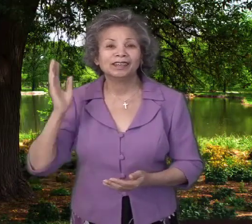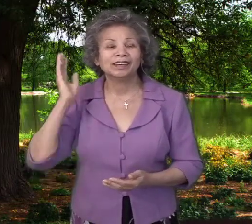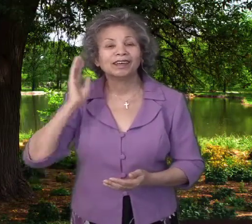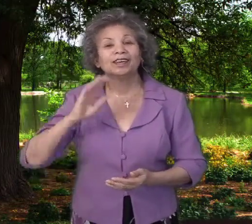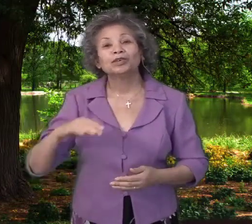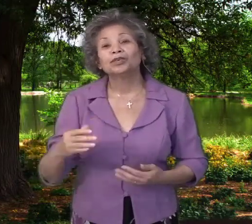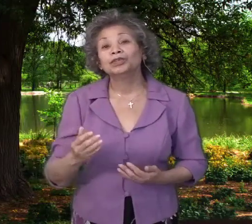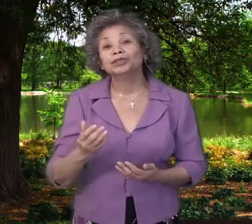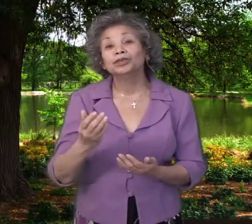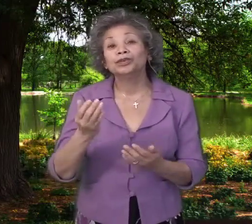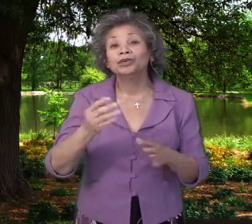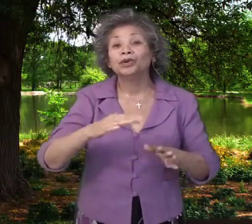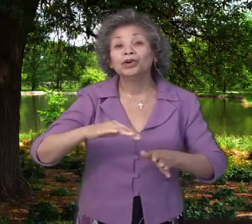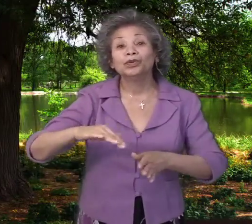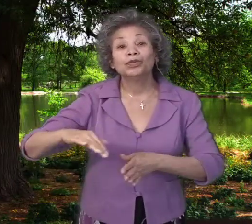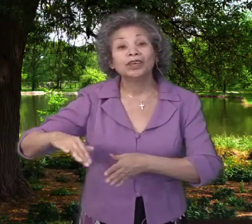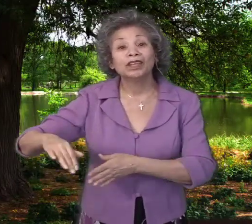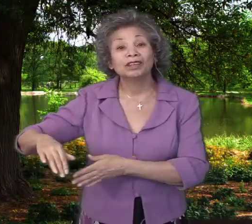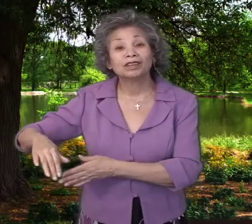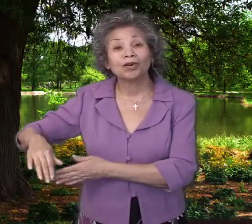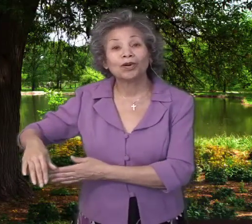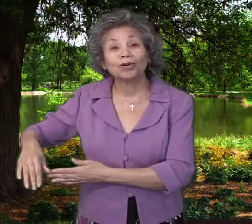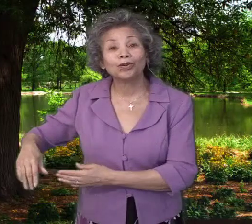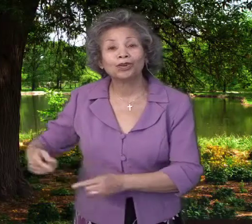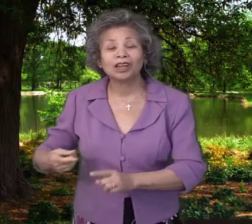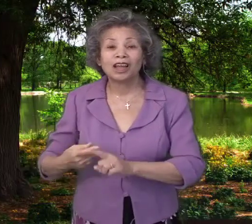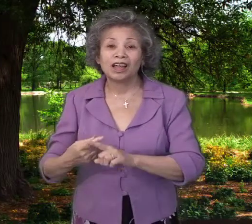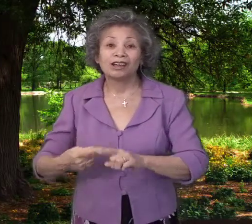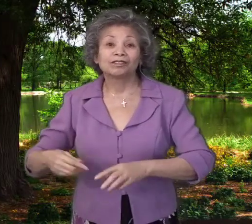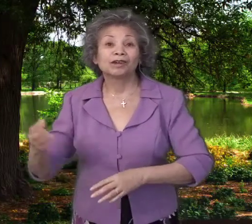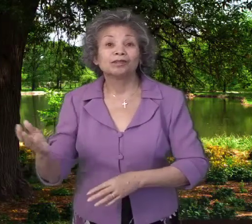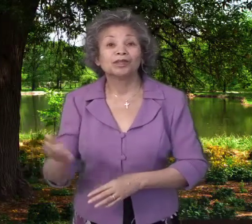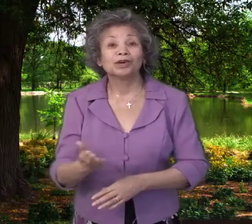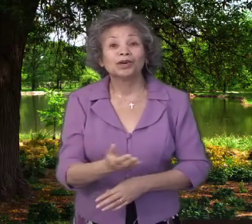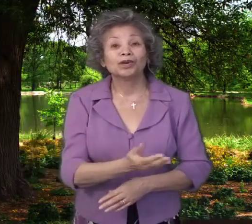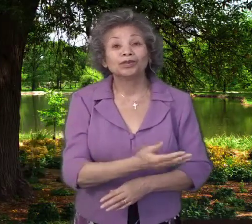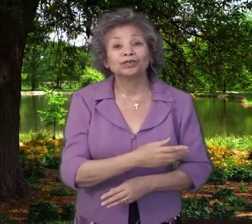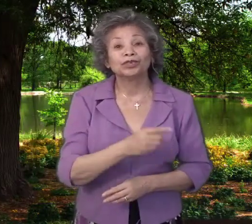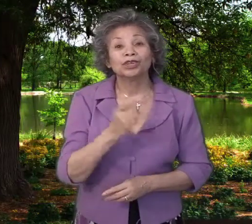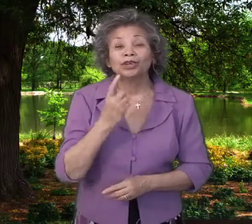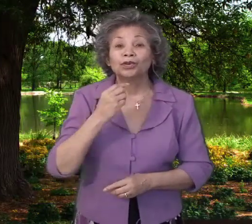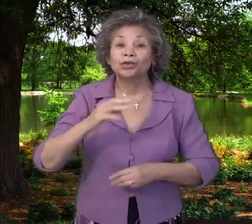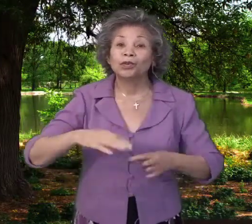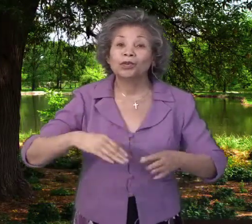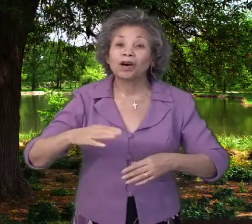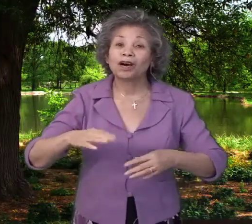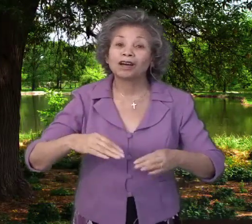will you withhold from those who walk